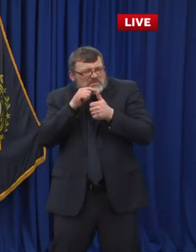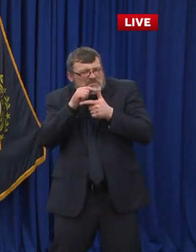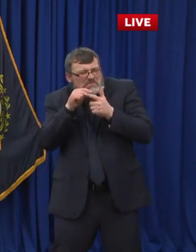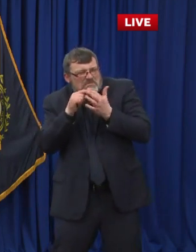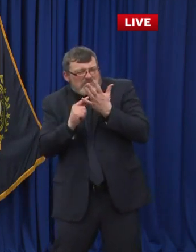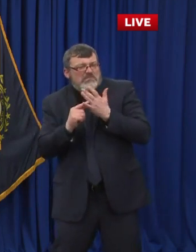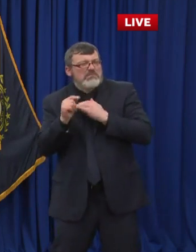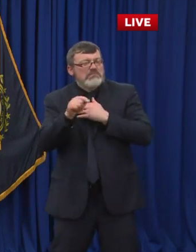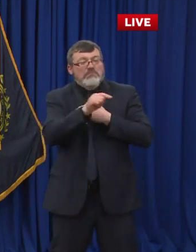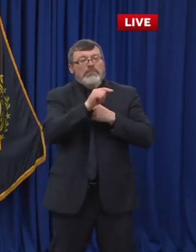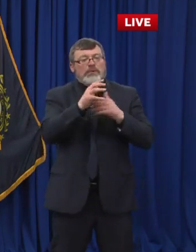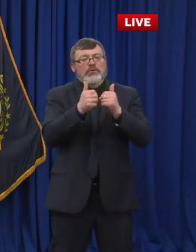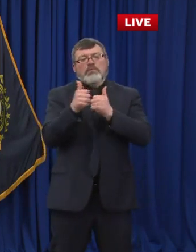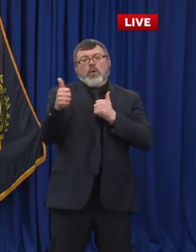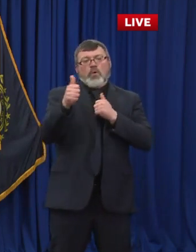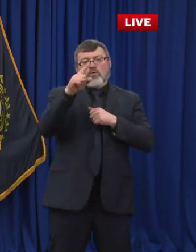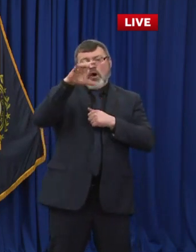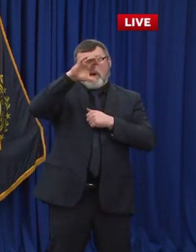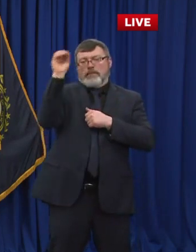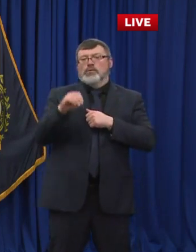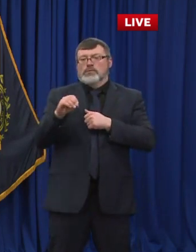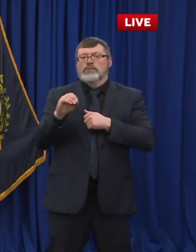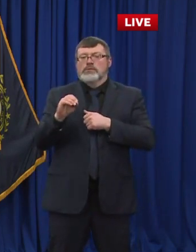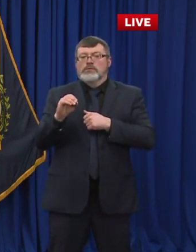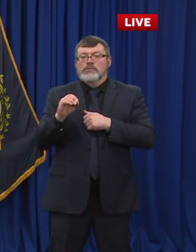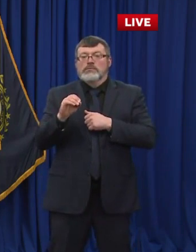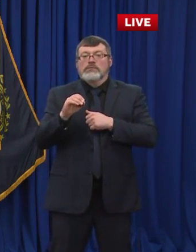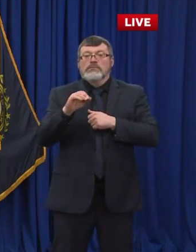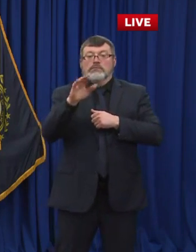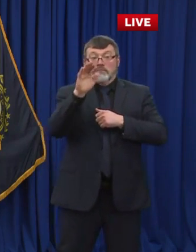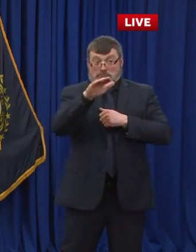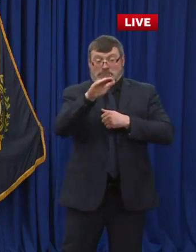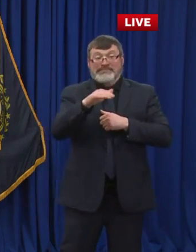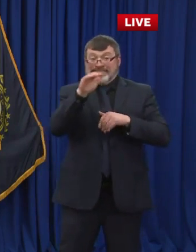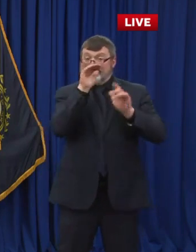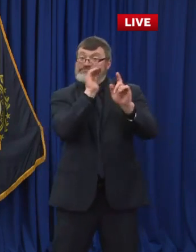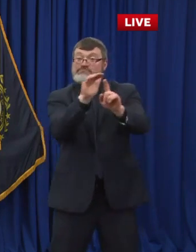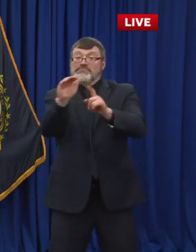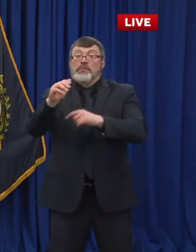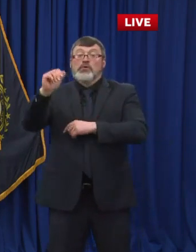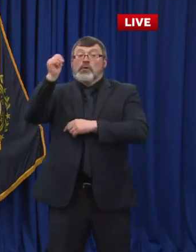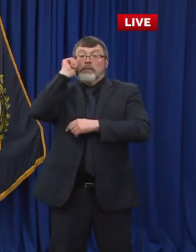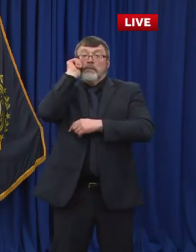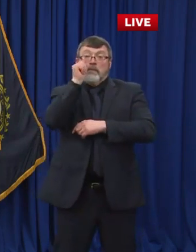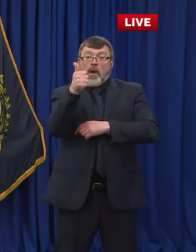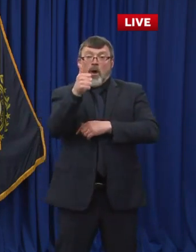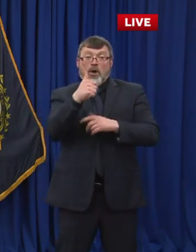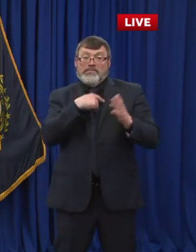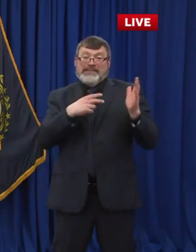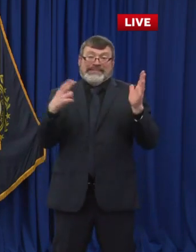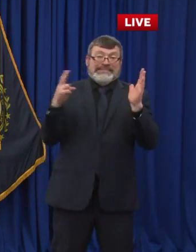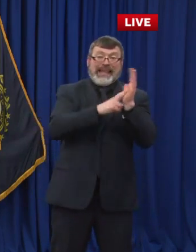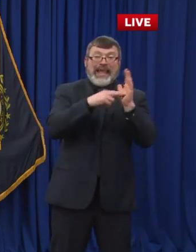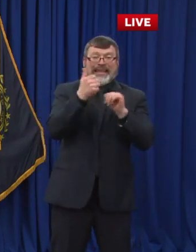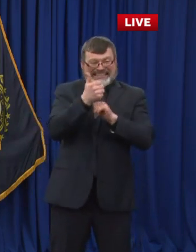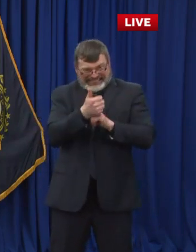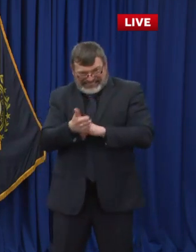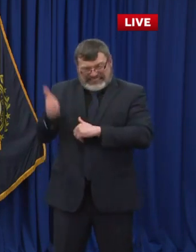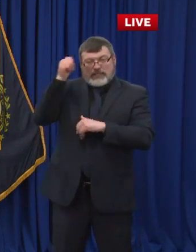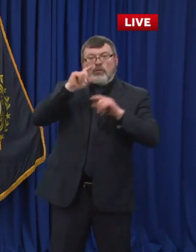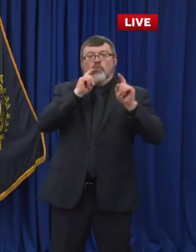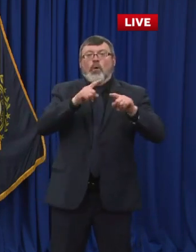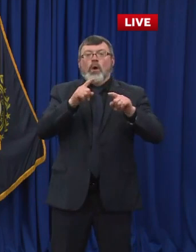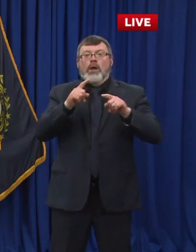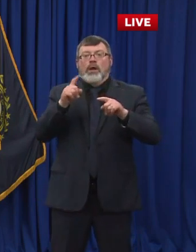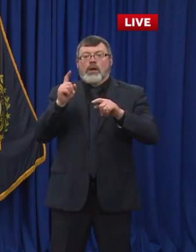all schools have to come back into at least a hybrid model of learning at least a couple days a week starting on March 8th. All